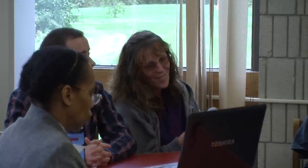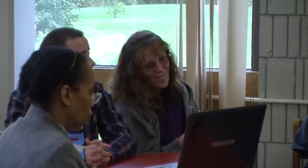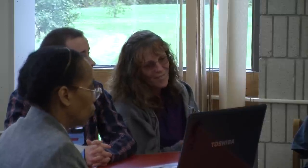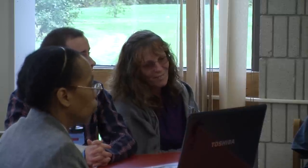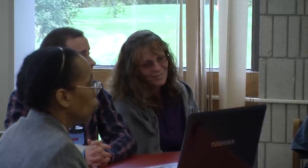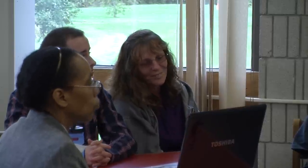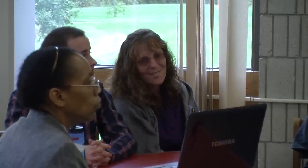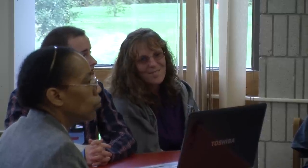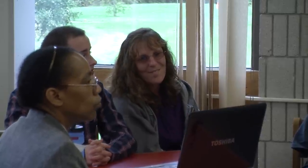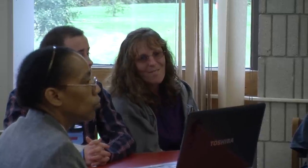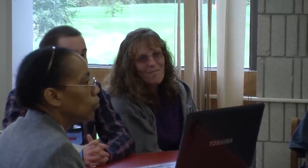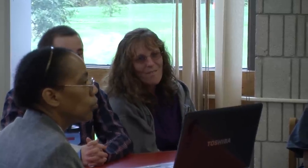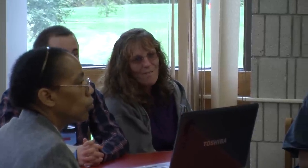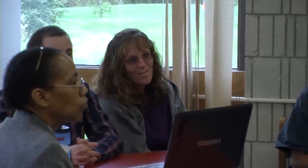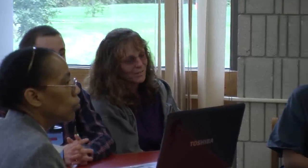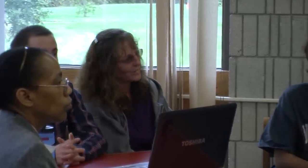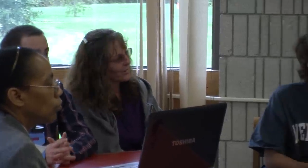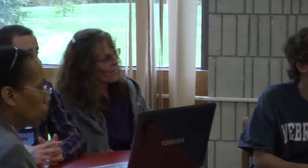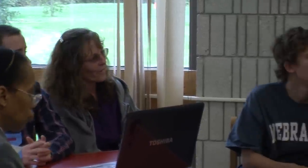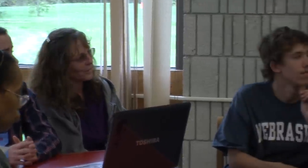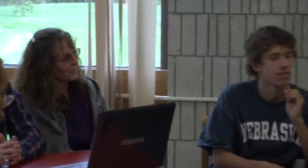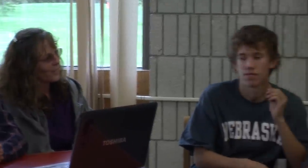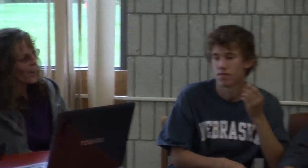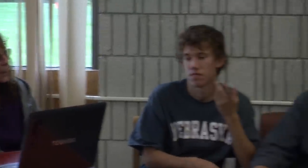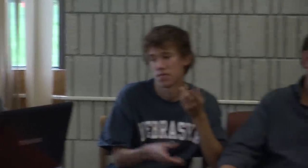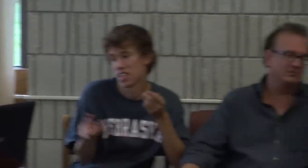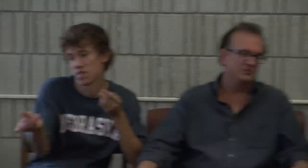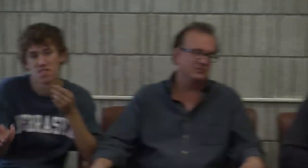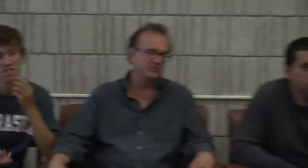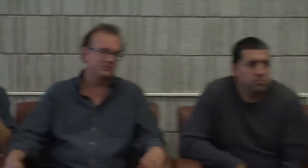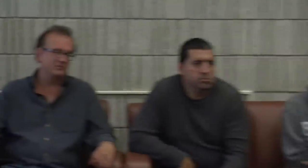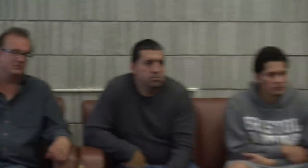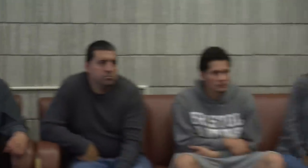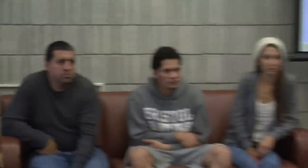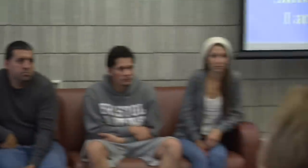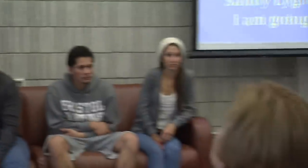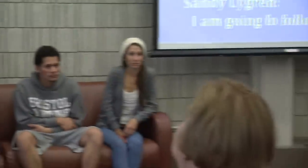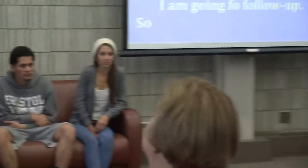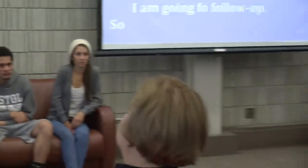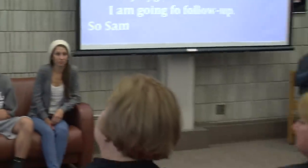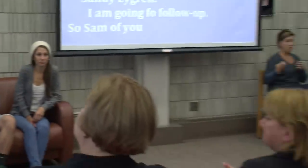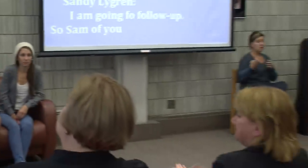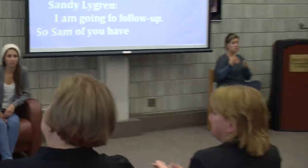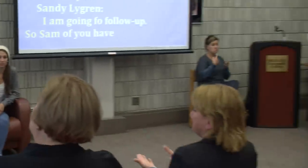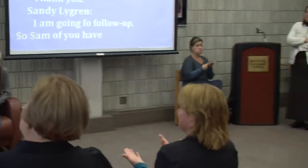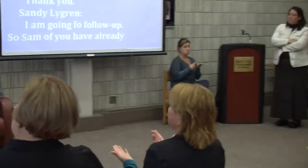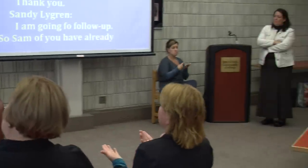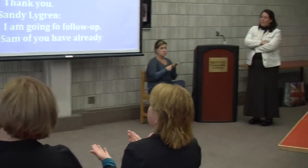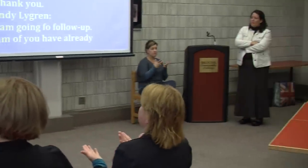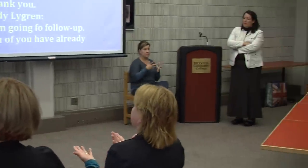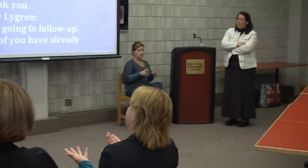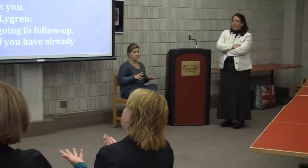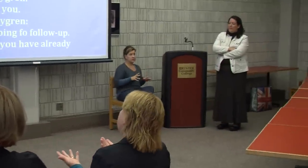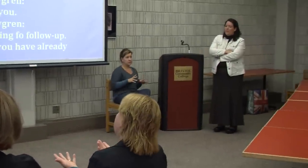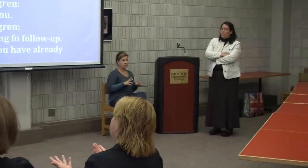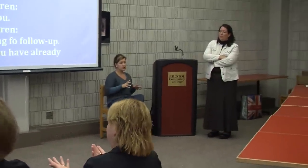I'm going to follow up. So some of you have already talked about the fact that you